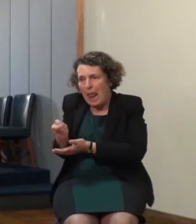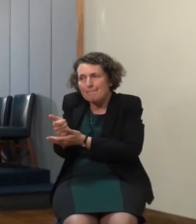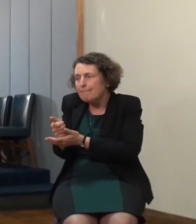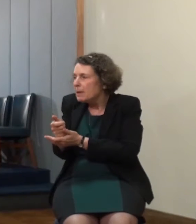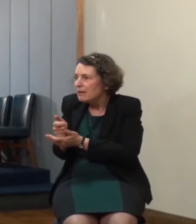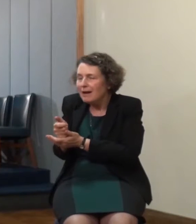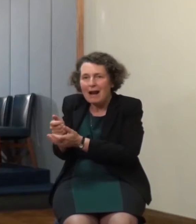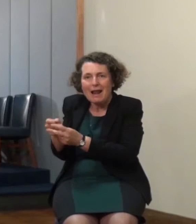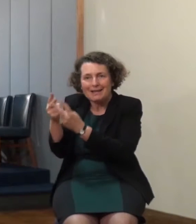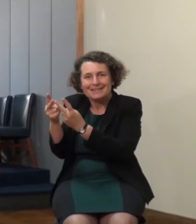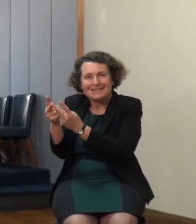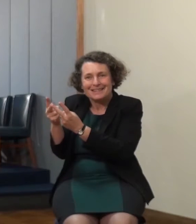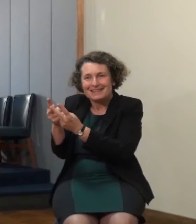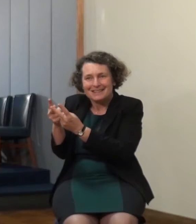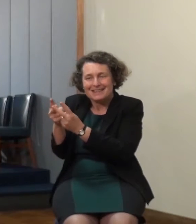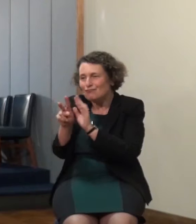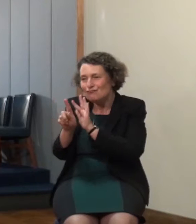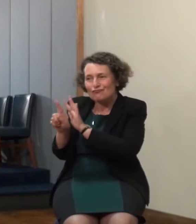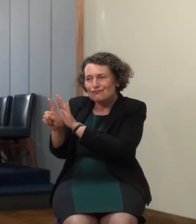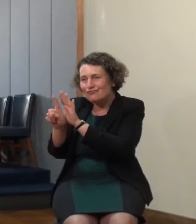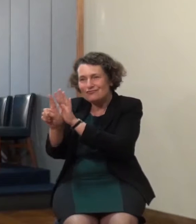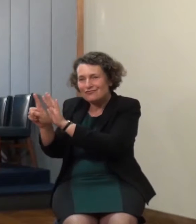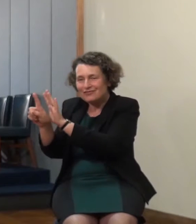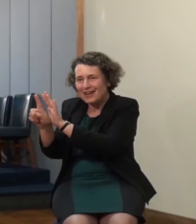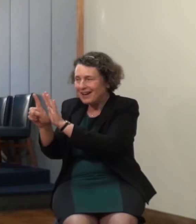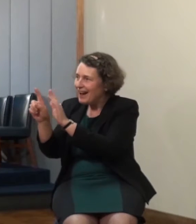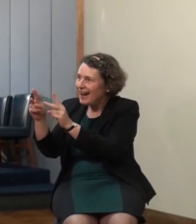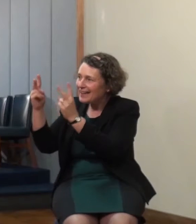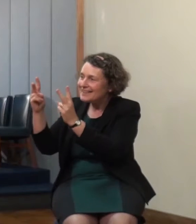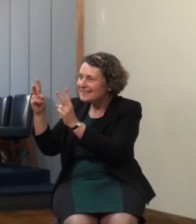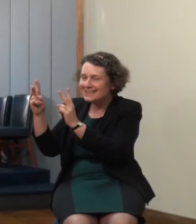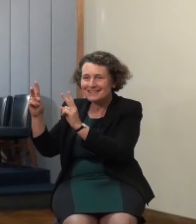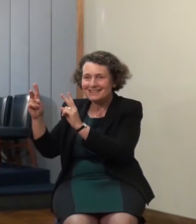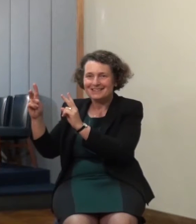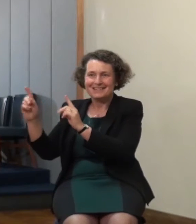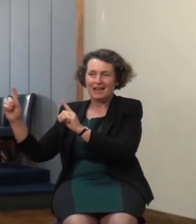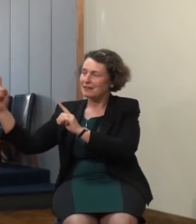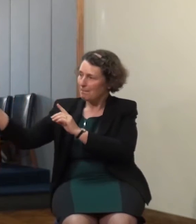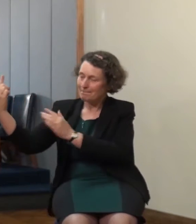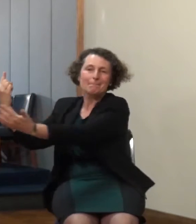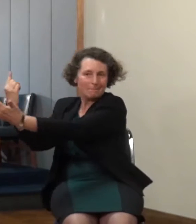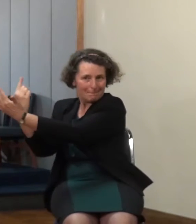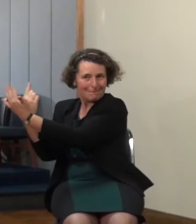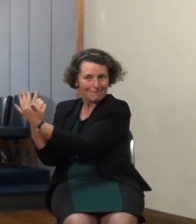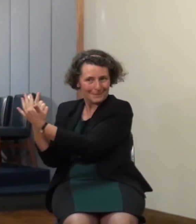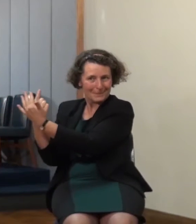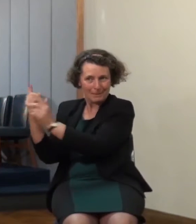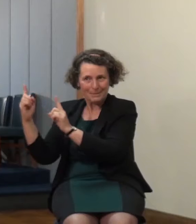provide festive illuminated escort into the town and then enter